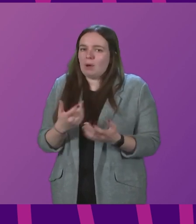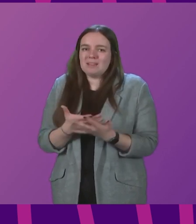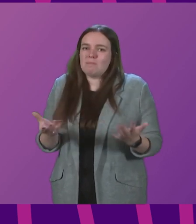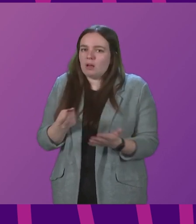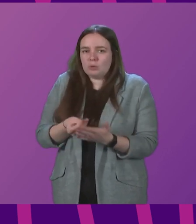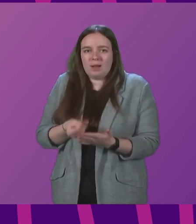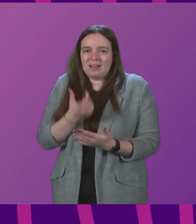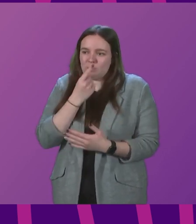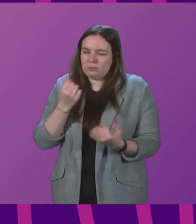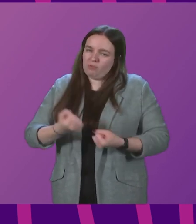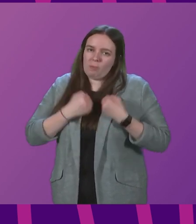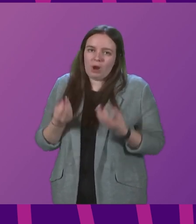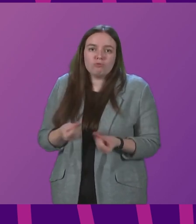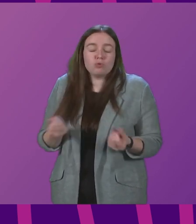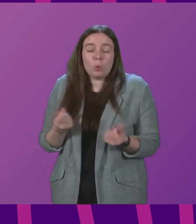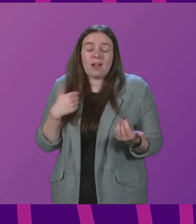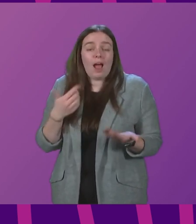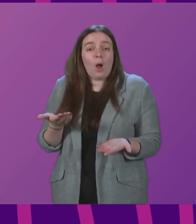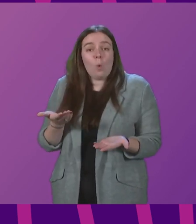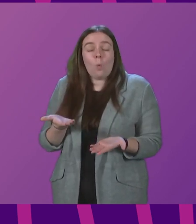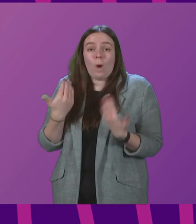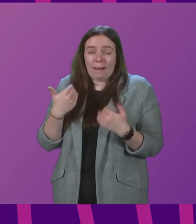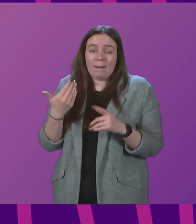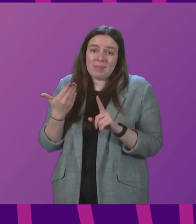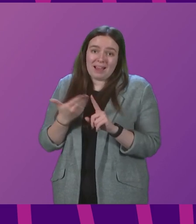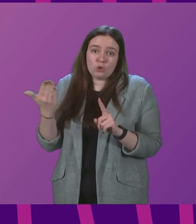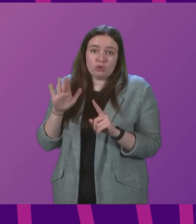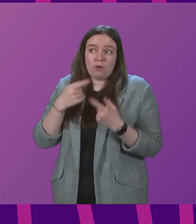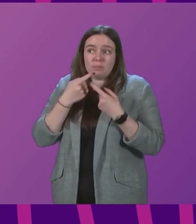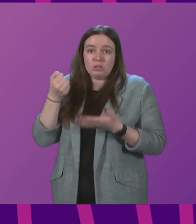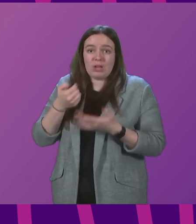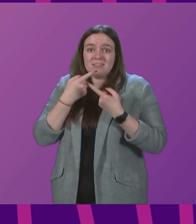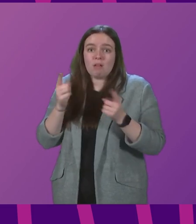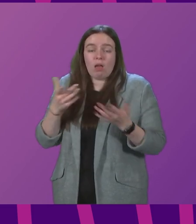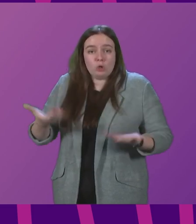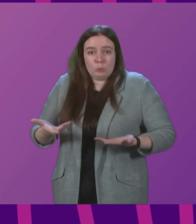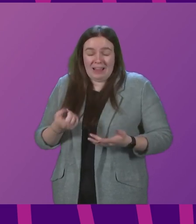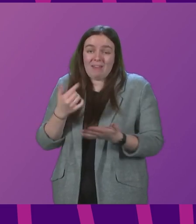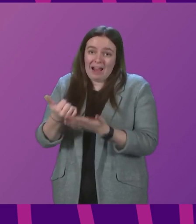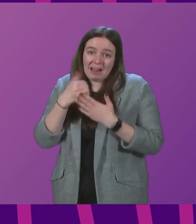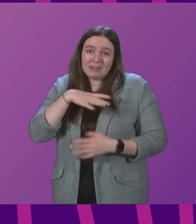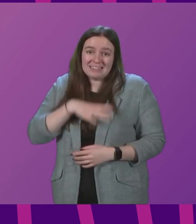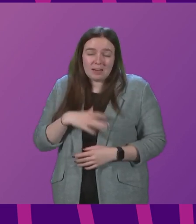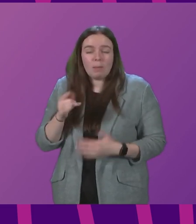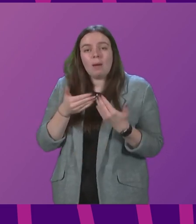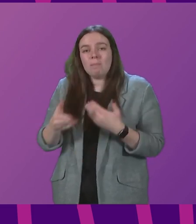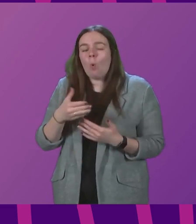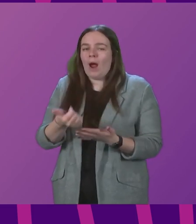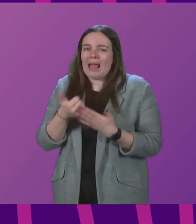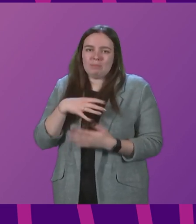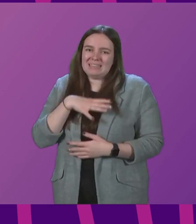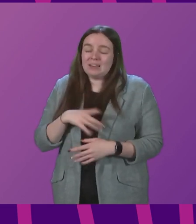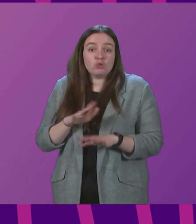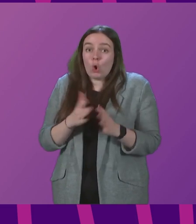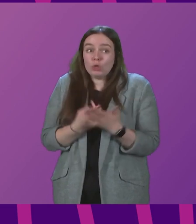can from within our own resources. I welcome the acknowledgement by the Chancellor today that help is needed, but further help is required. It is not just